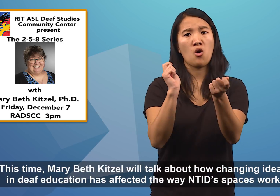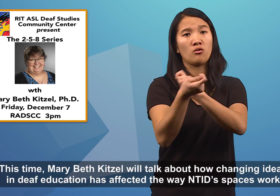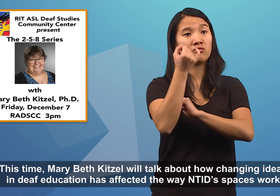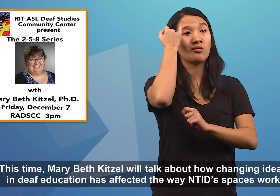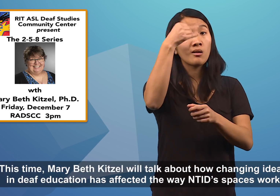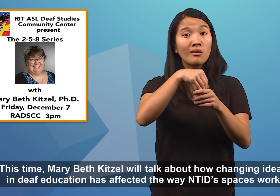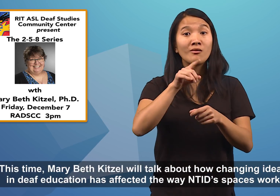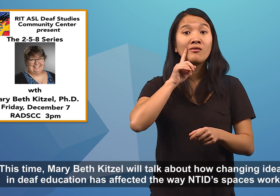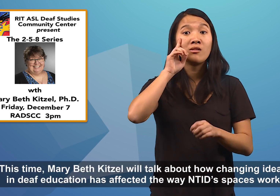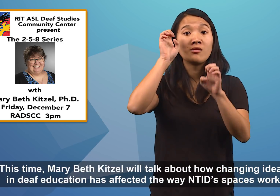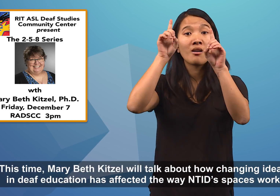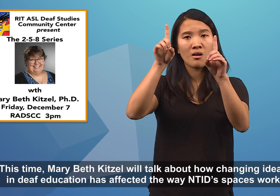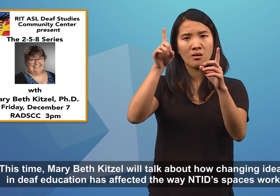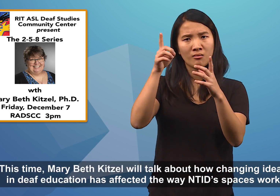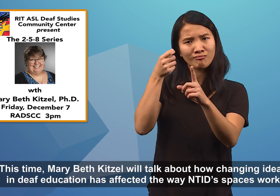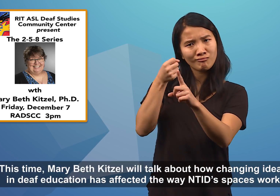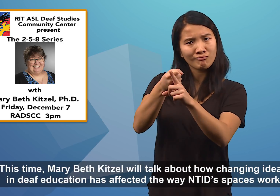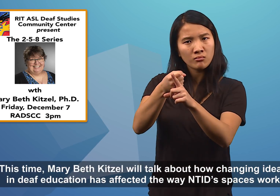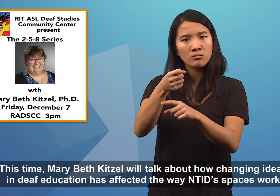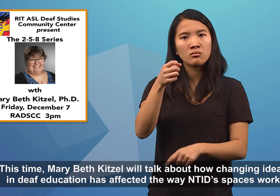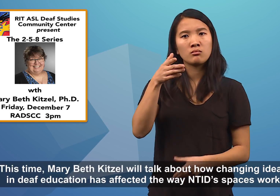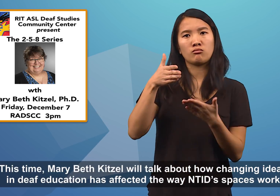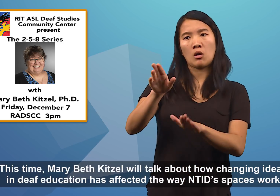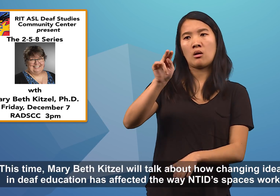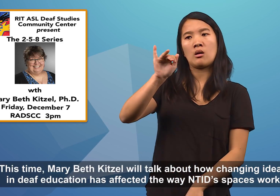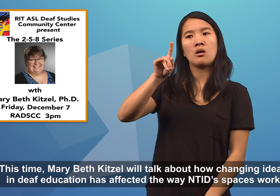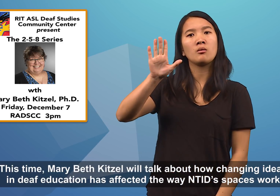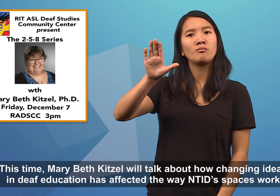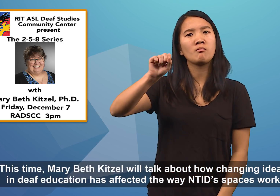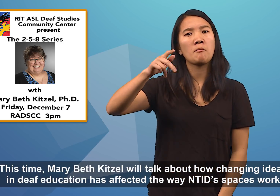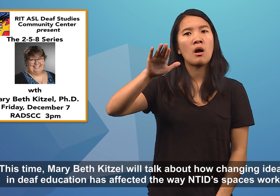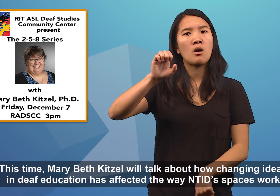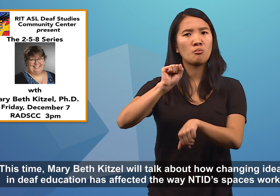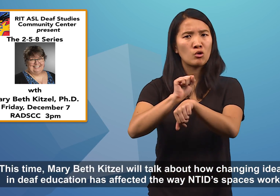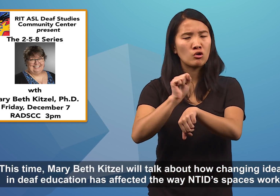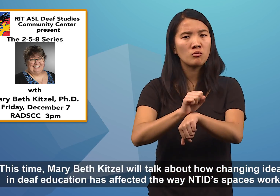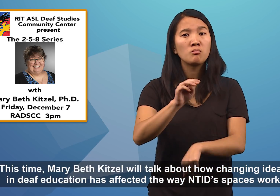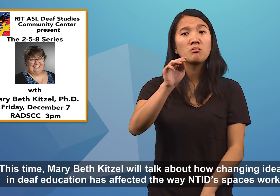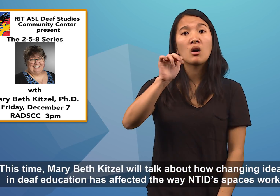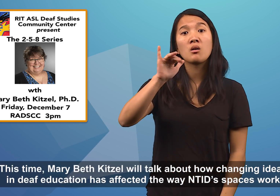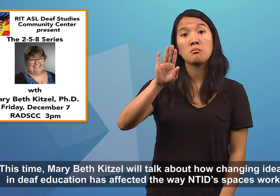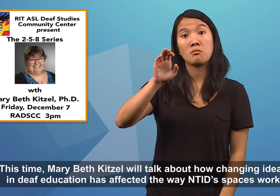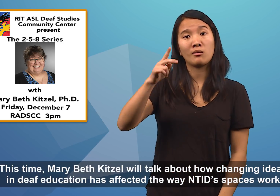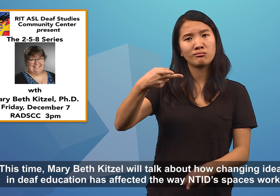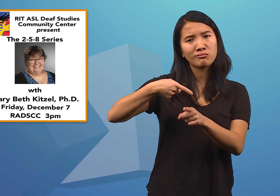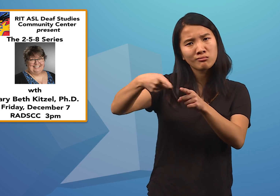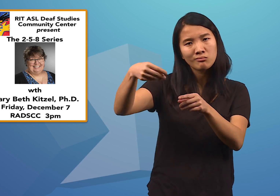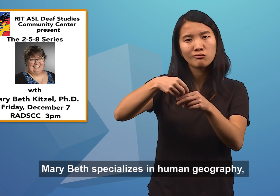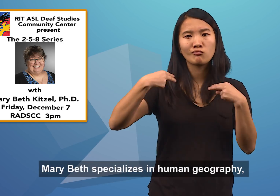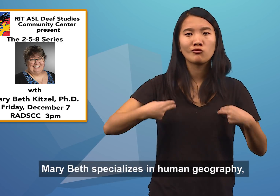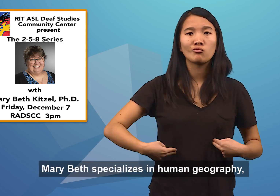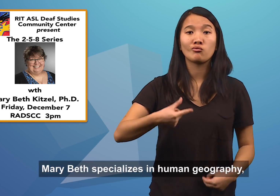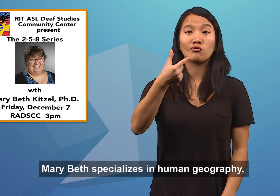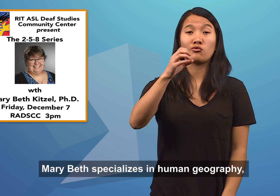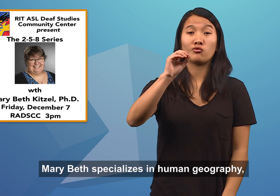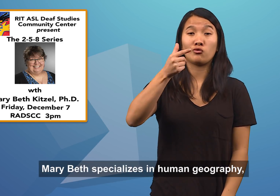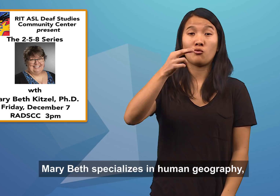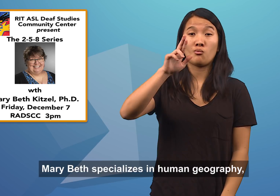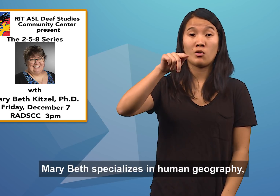will talk about how changing ideas in deaf education has affected the way NTID's spaces work. Marybeth specializes in human